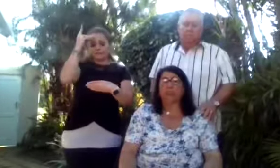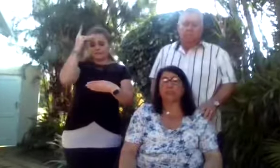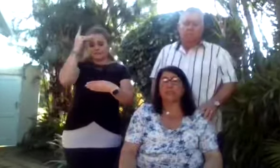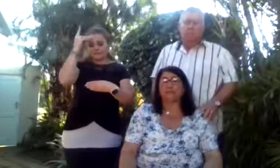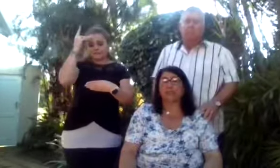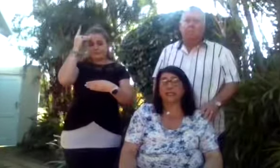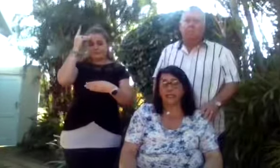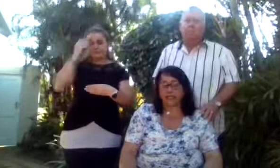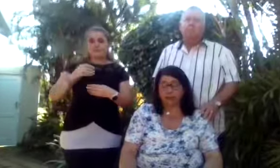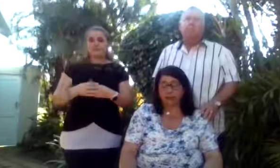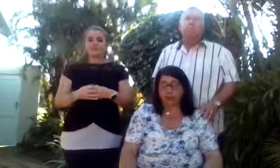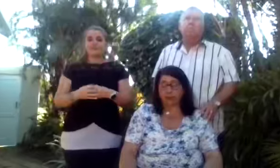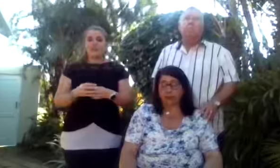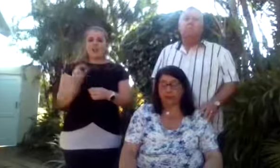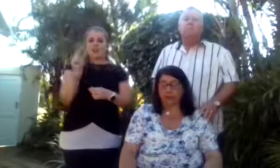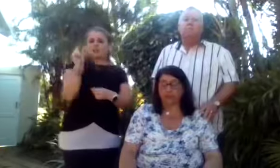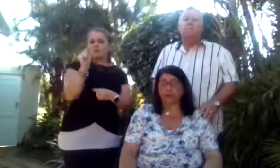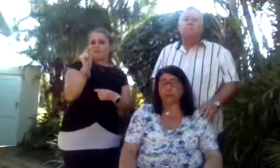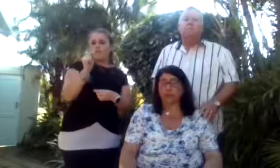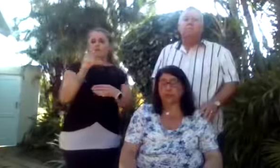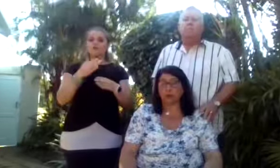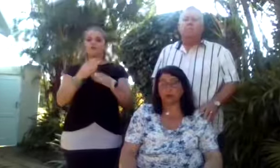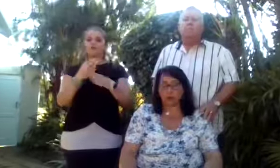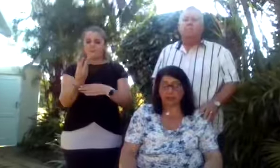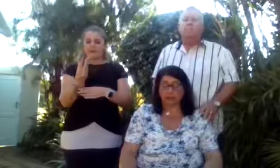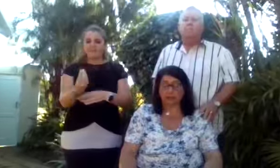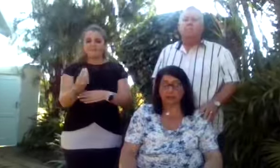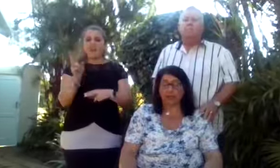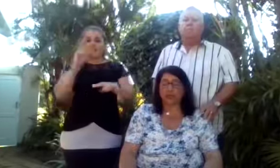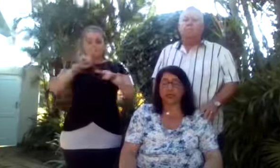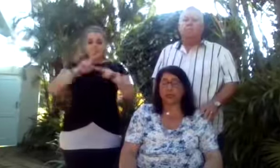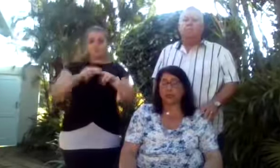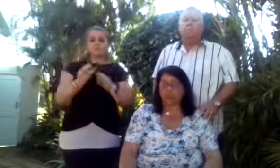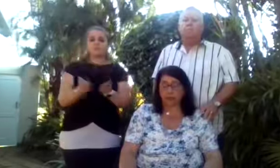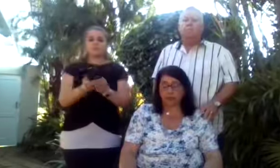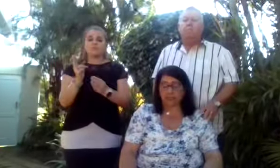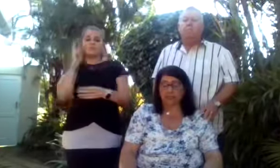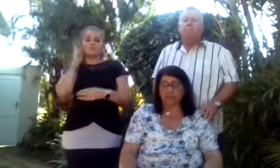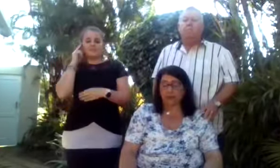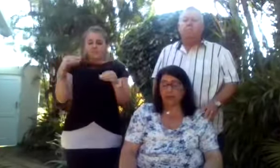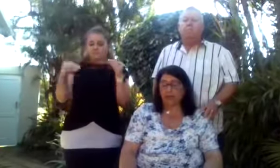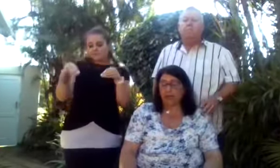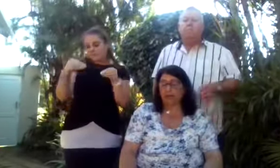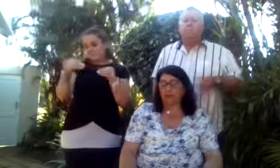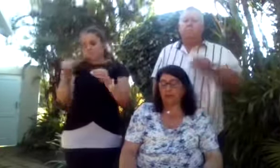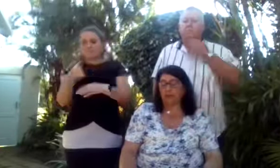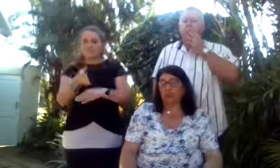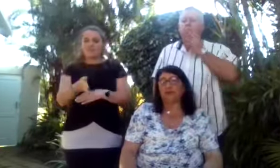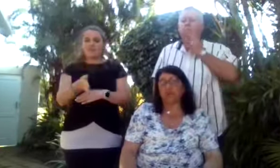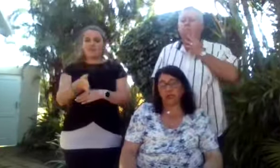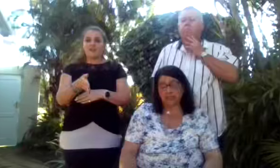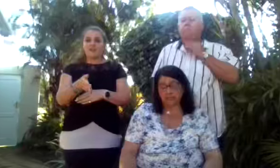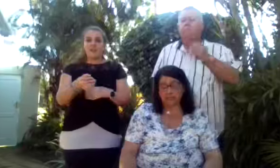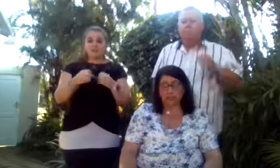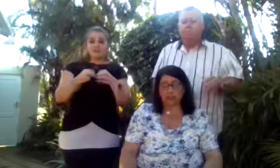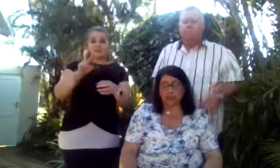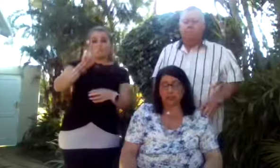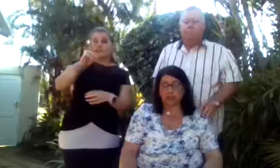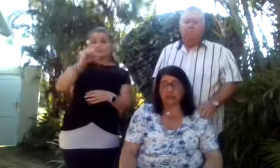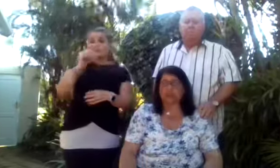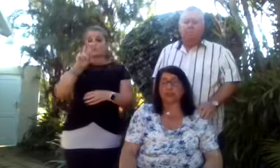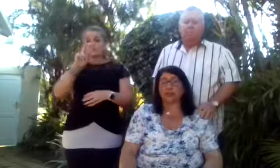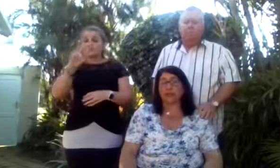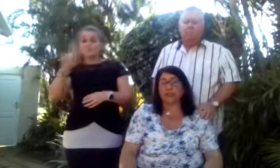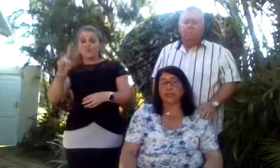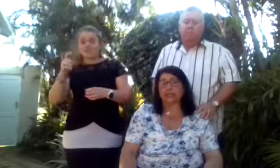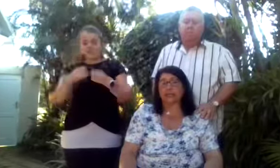was fortunate enough to get a temporary job at Fulton School for the Deaf to keep her busy, and then at the beginning of this year, she started